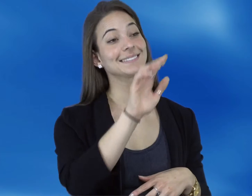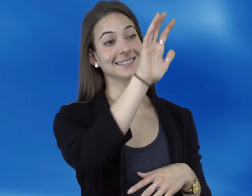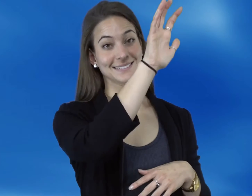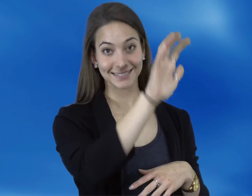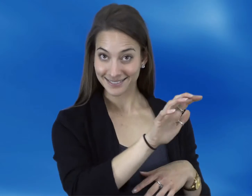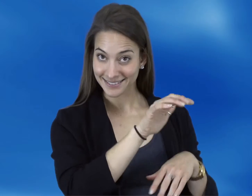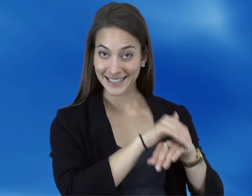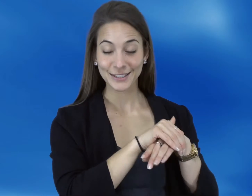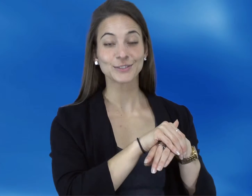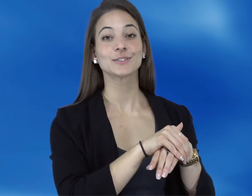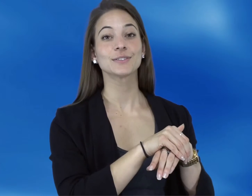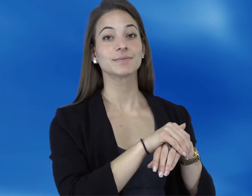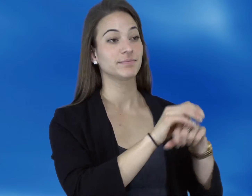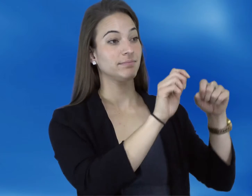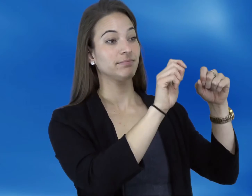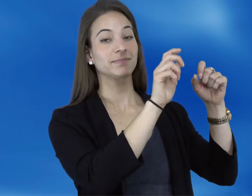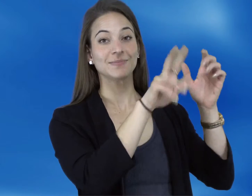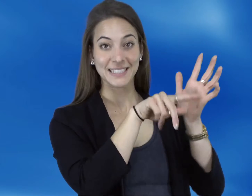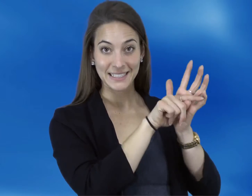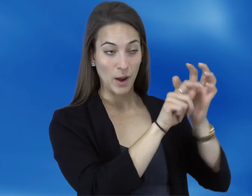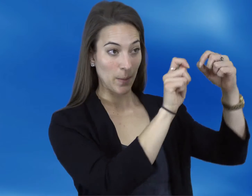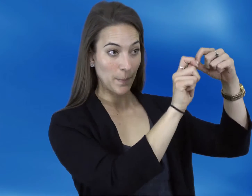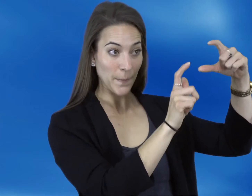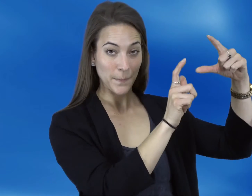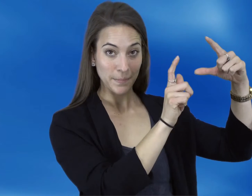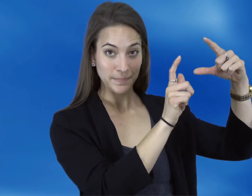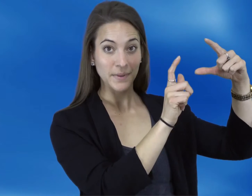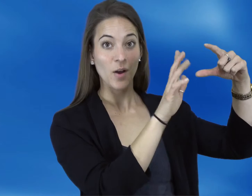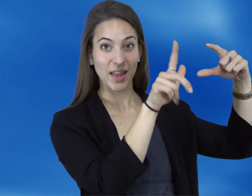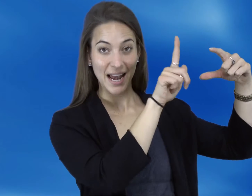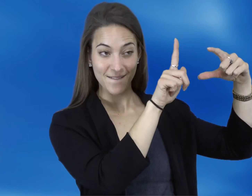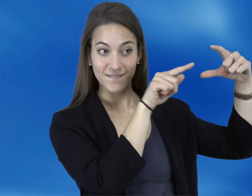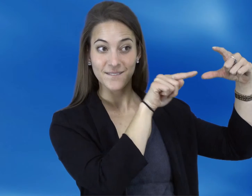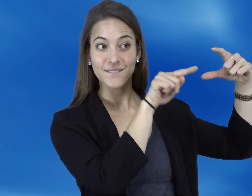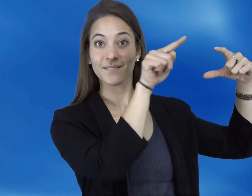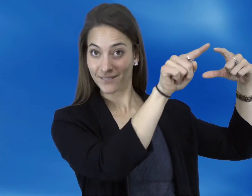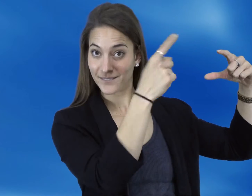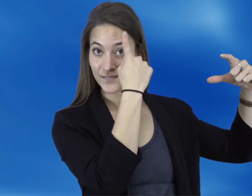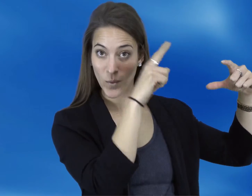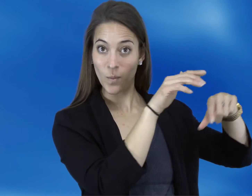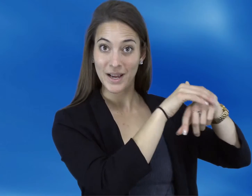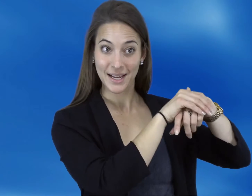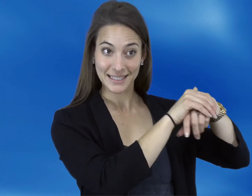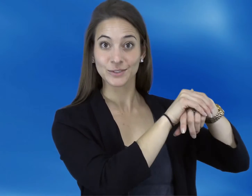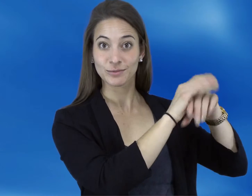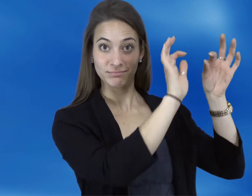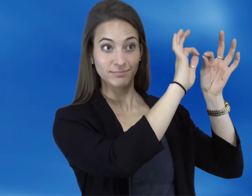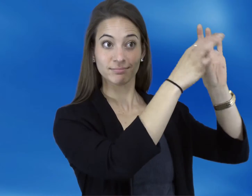So to the left of the English text is a small thumbnail video that interprets what's written.